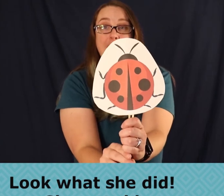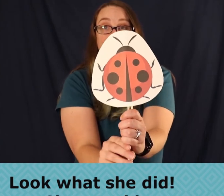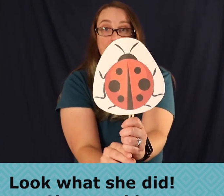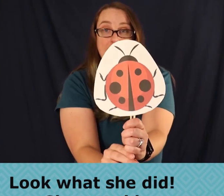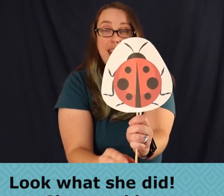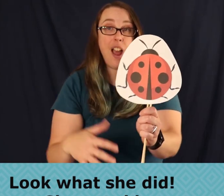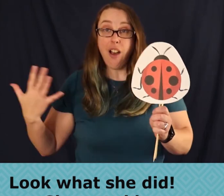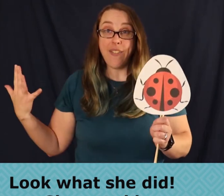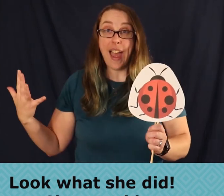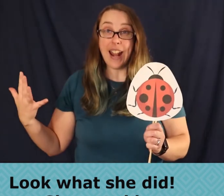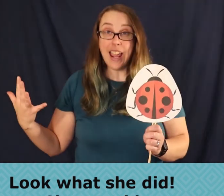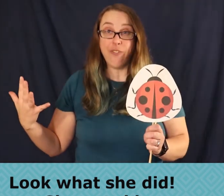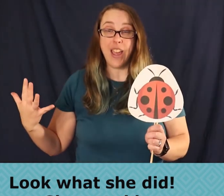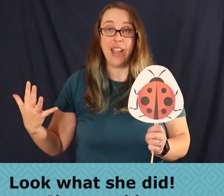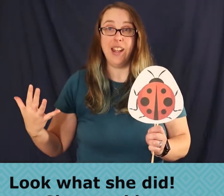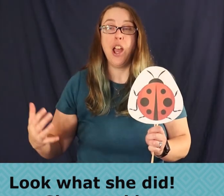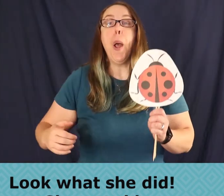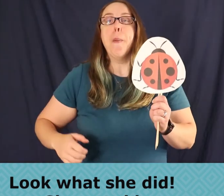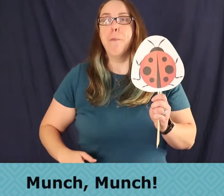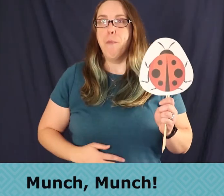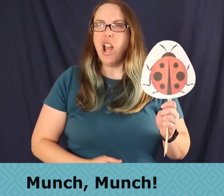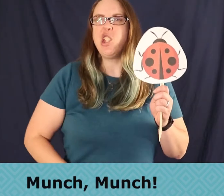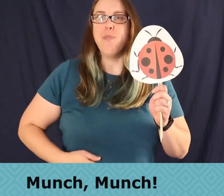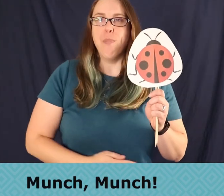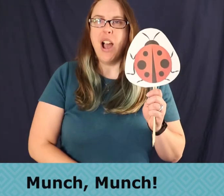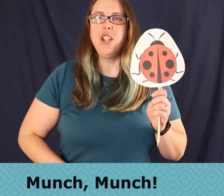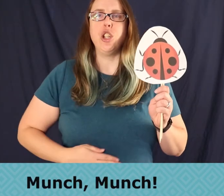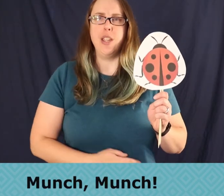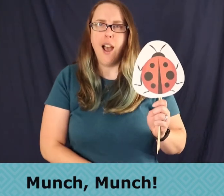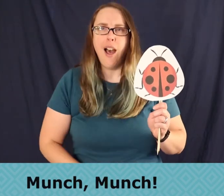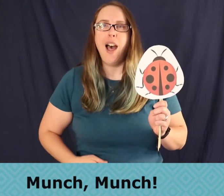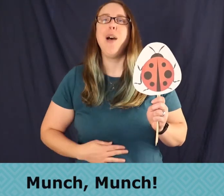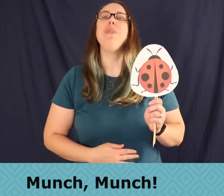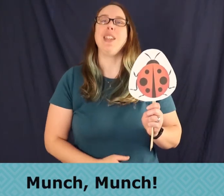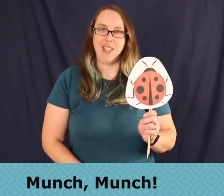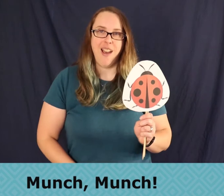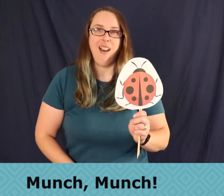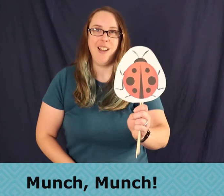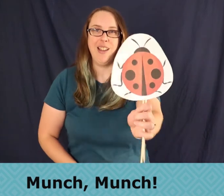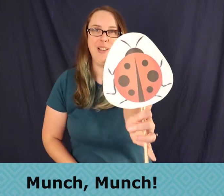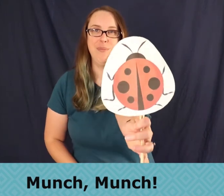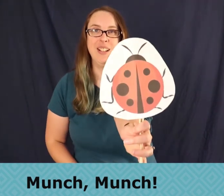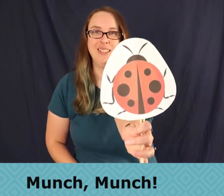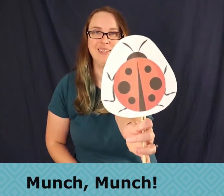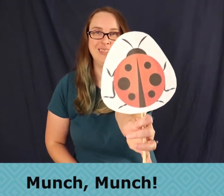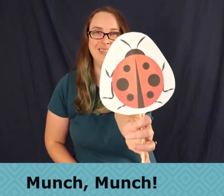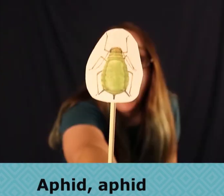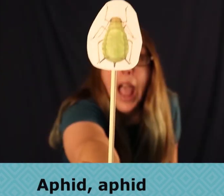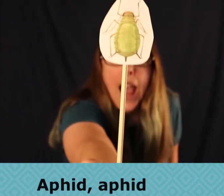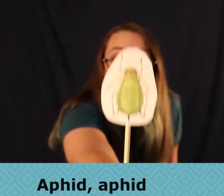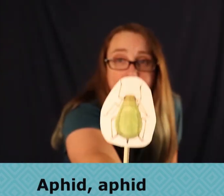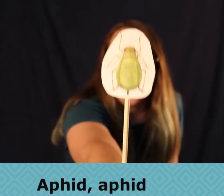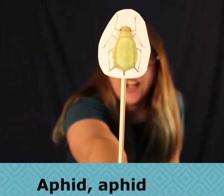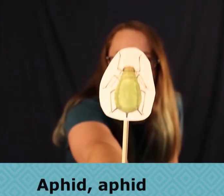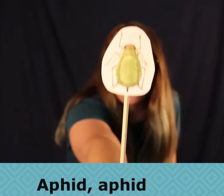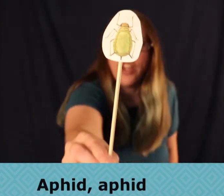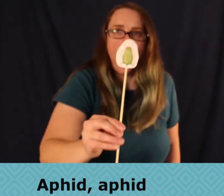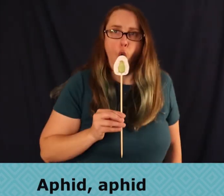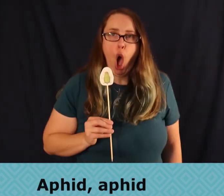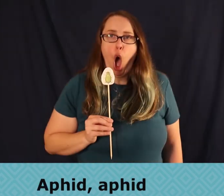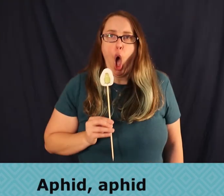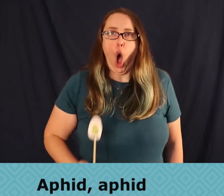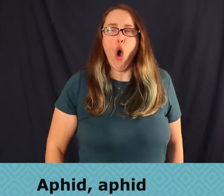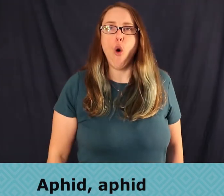She got rid of that aphid. Munch, munch, yum, yum. Aphid,